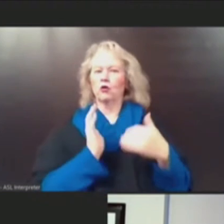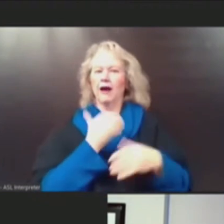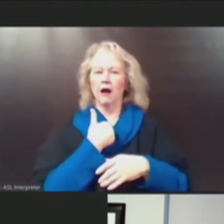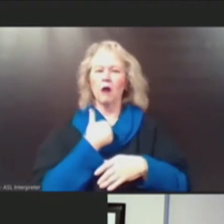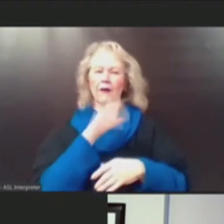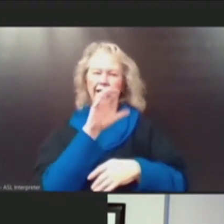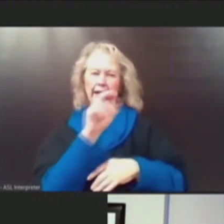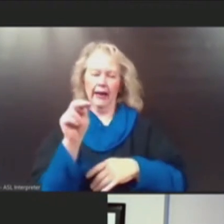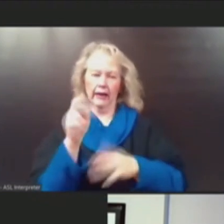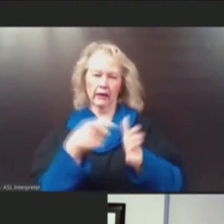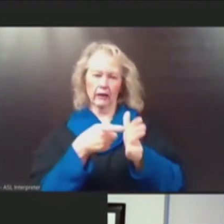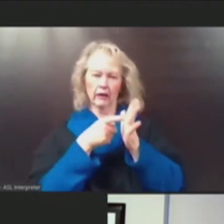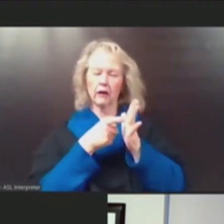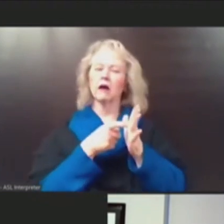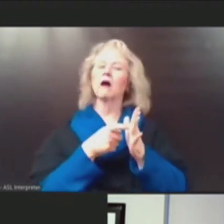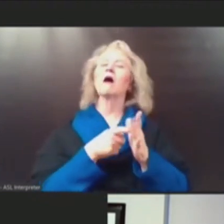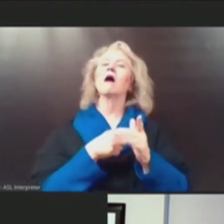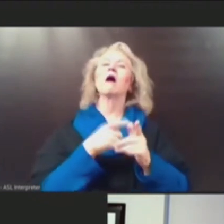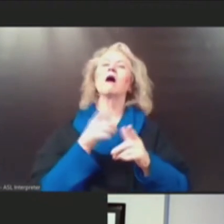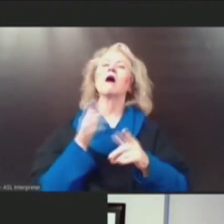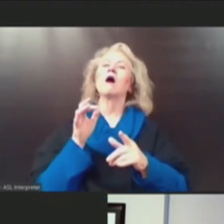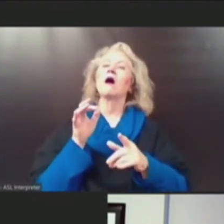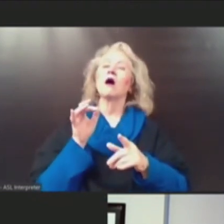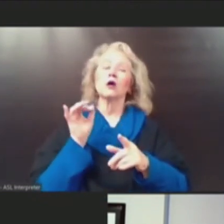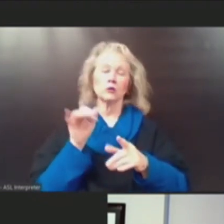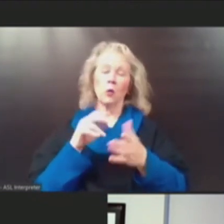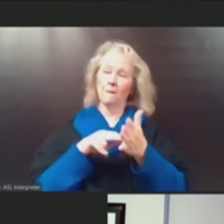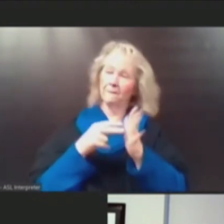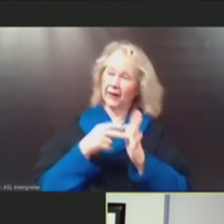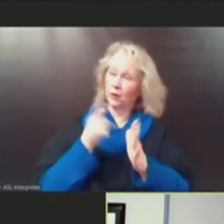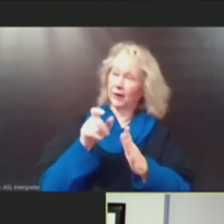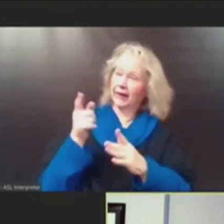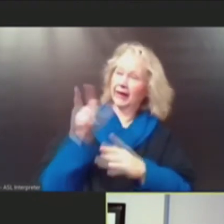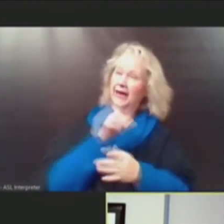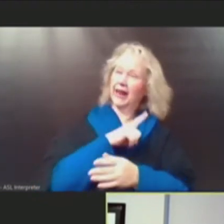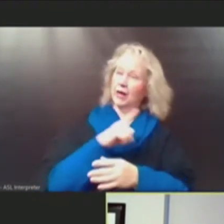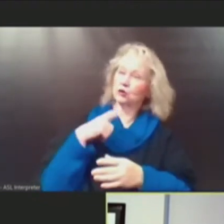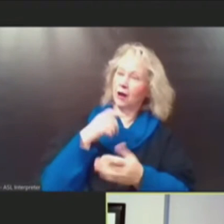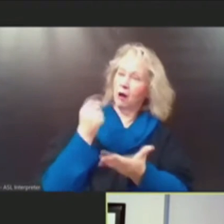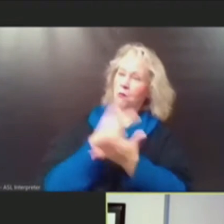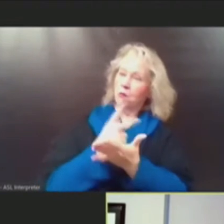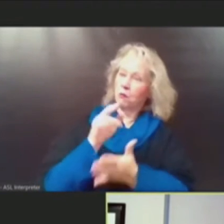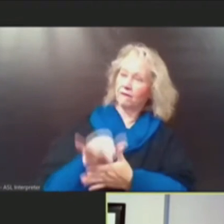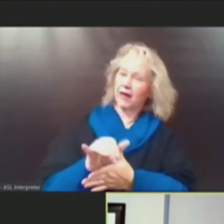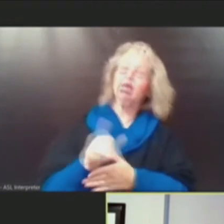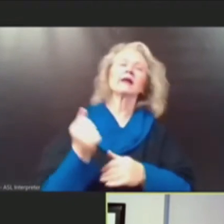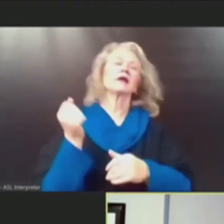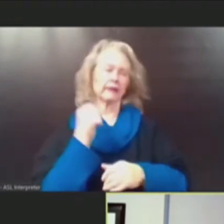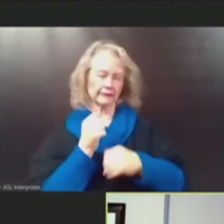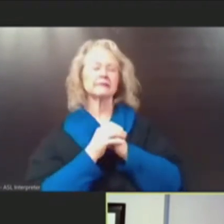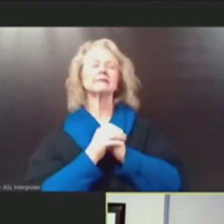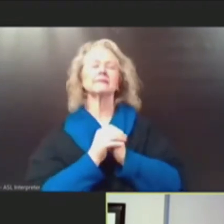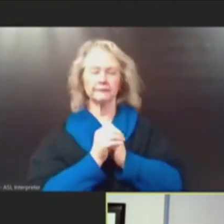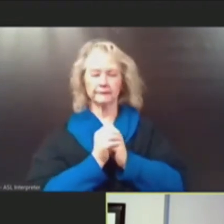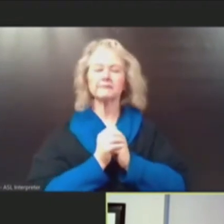Okay, so you guys would need that continued by the legislature? That is correct. Okay, great. Thank you.